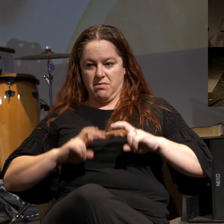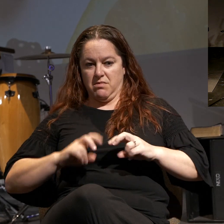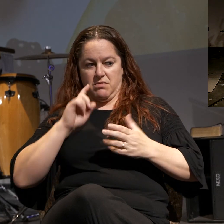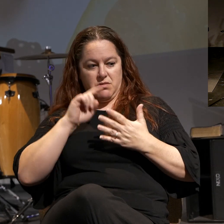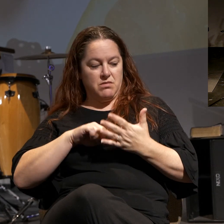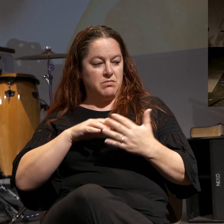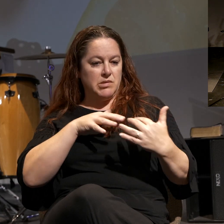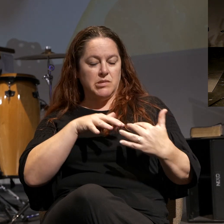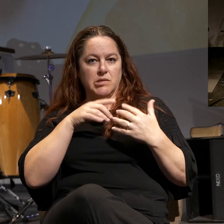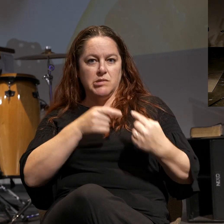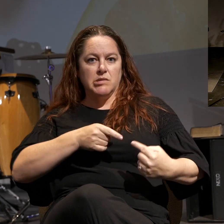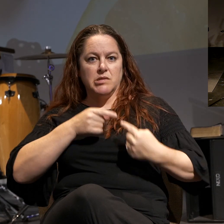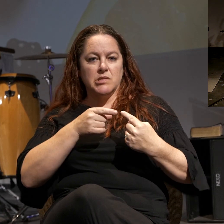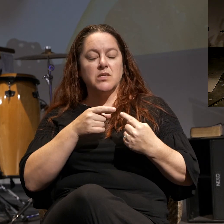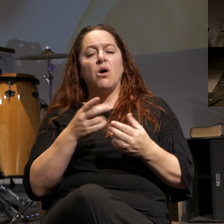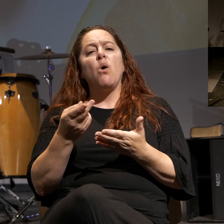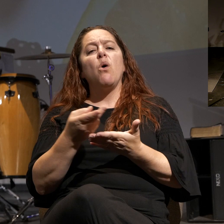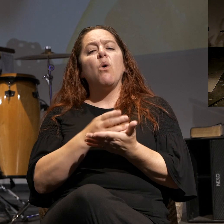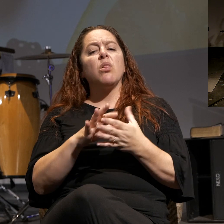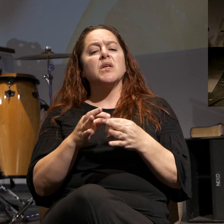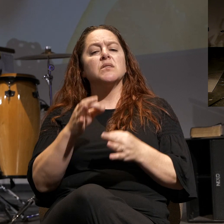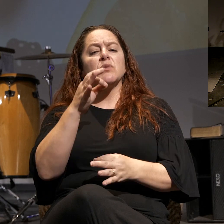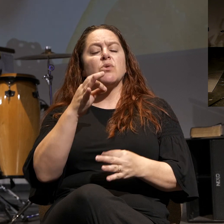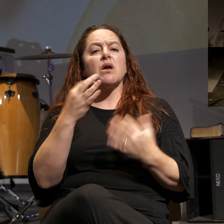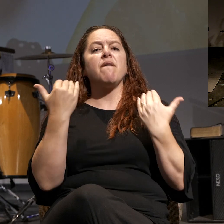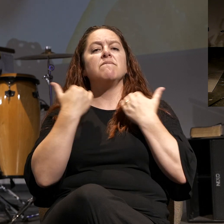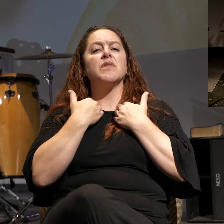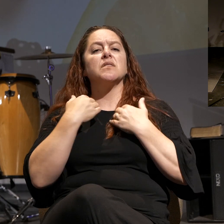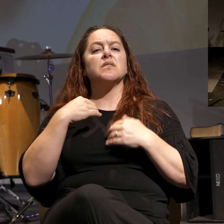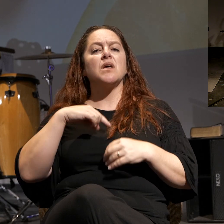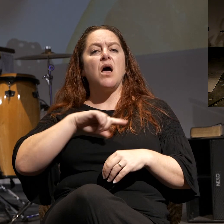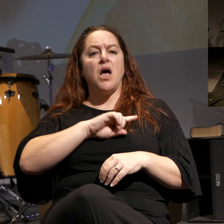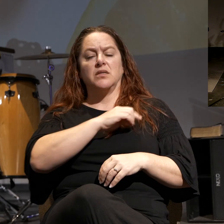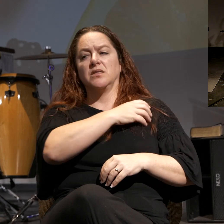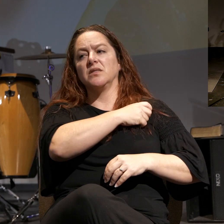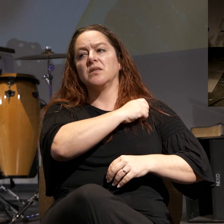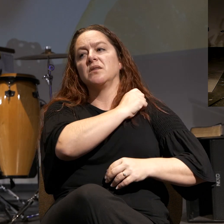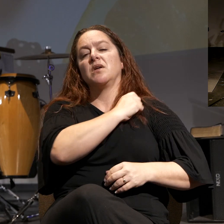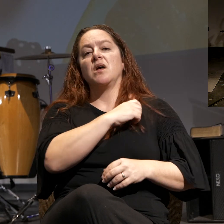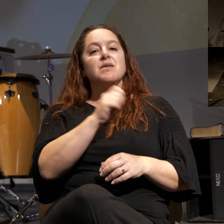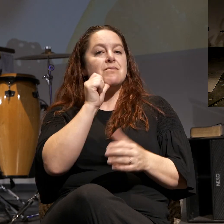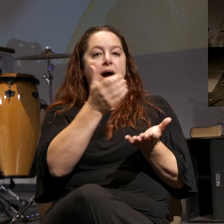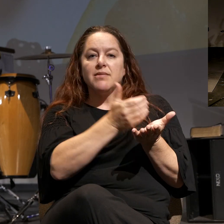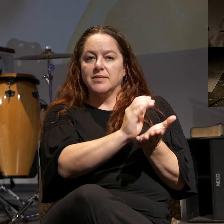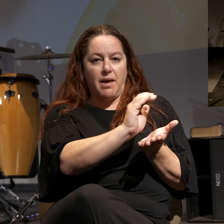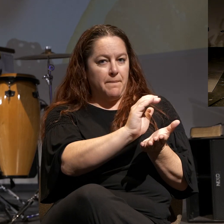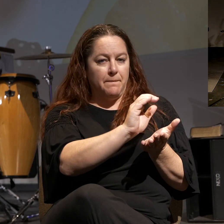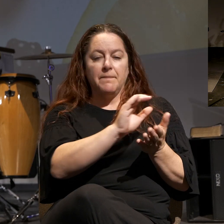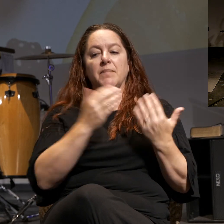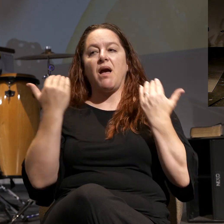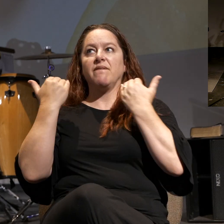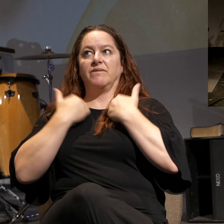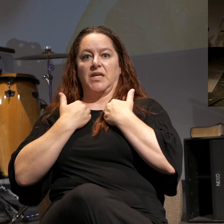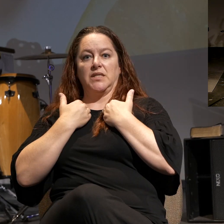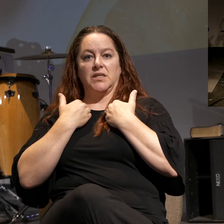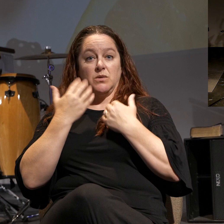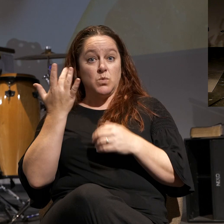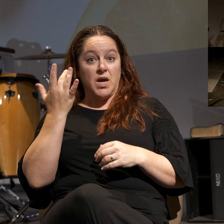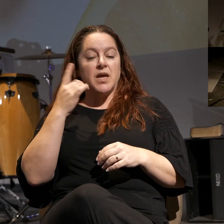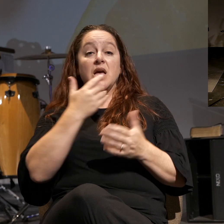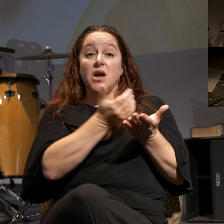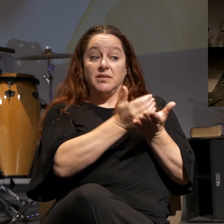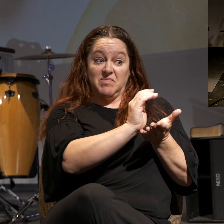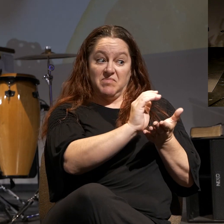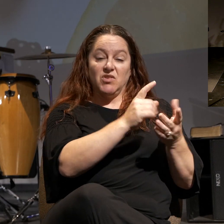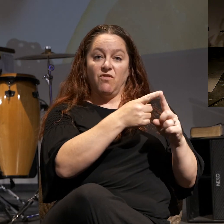only reason the Holy Spirit convicts us, as opposed to the Holy Spirit doesn't condemn us, He convicts us. Condemnation comes from our